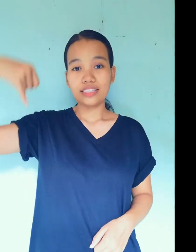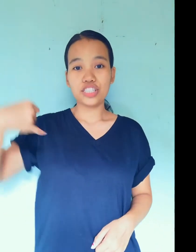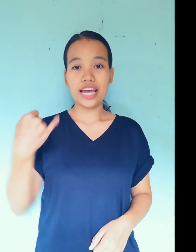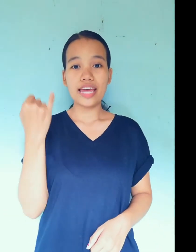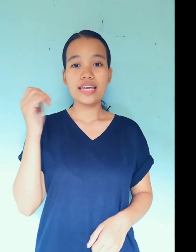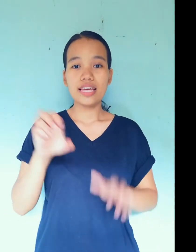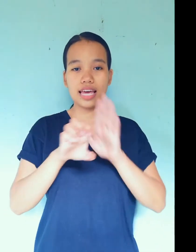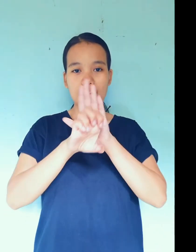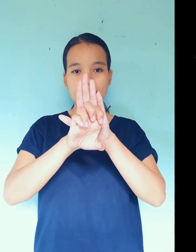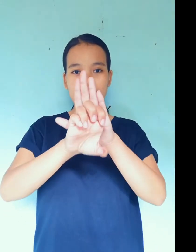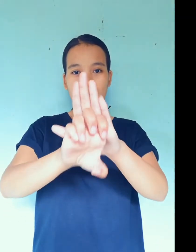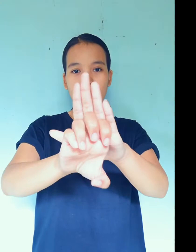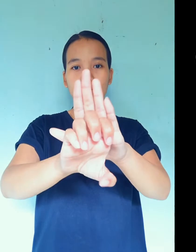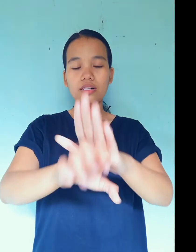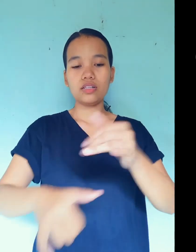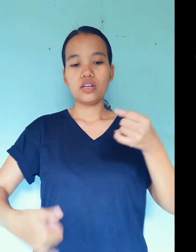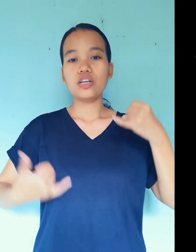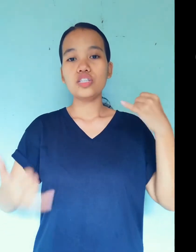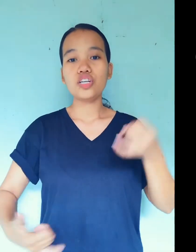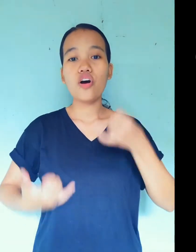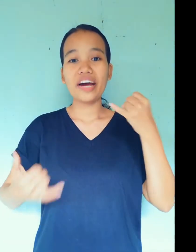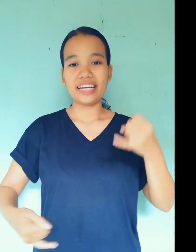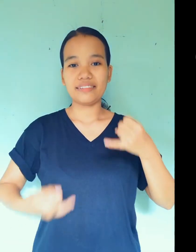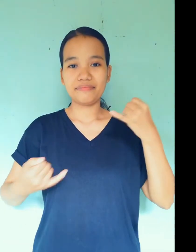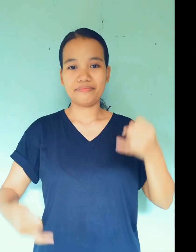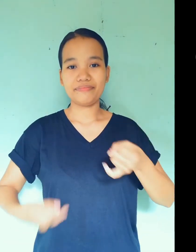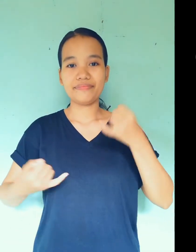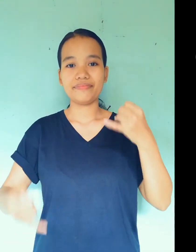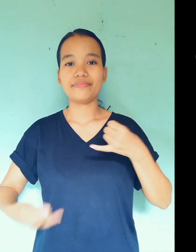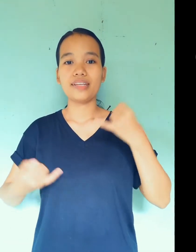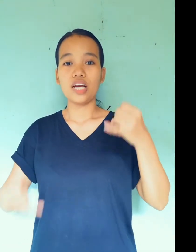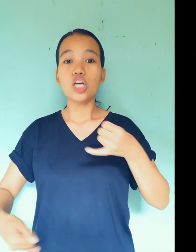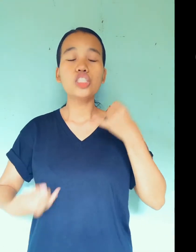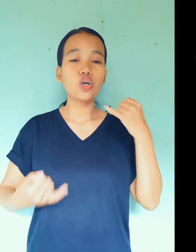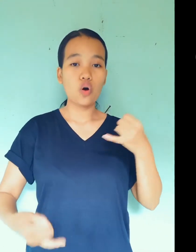J example, joy. Joy.